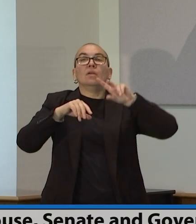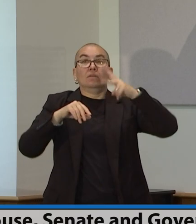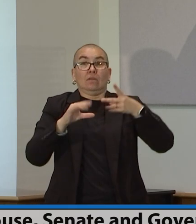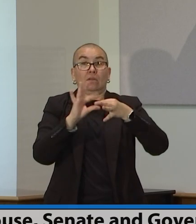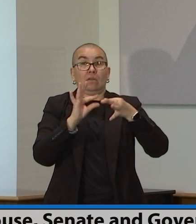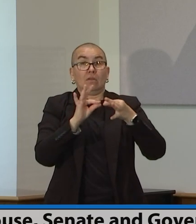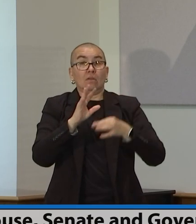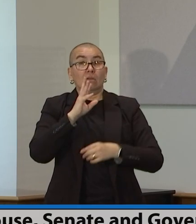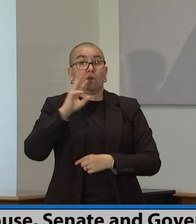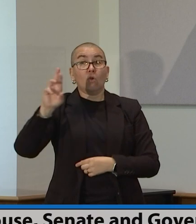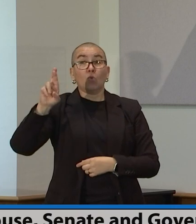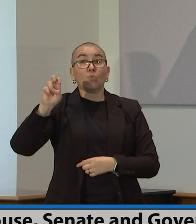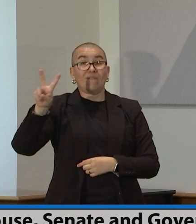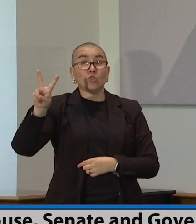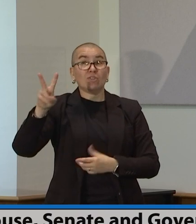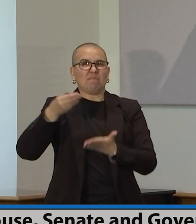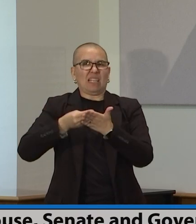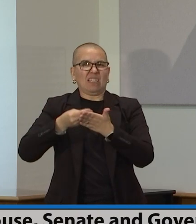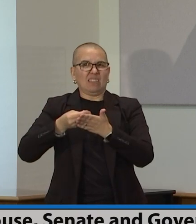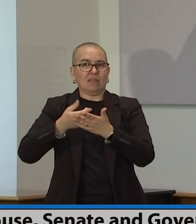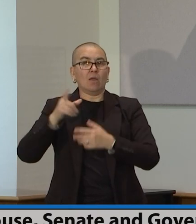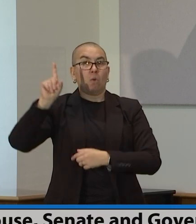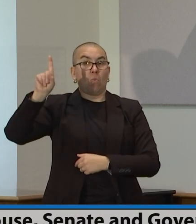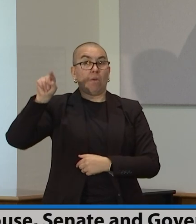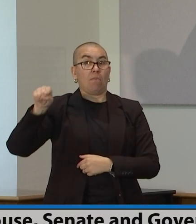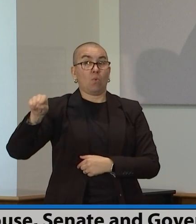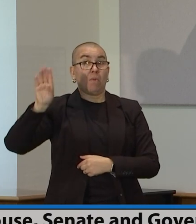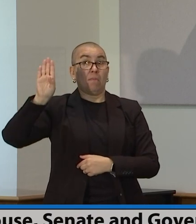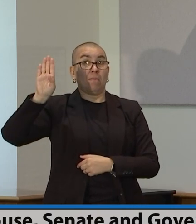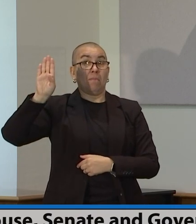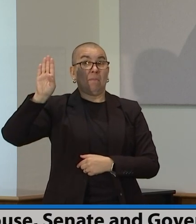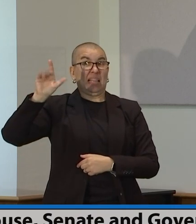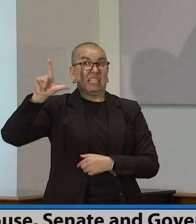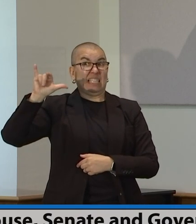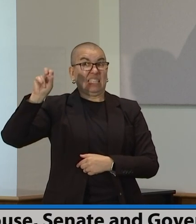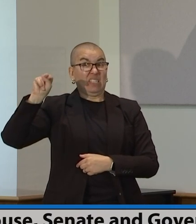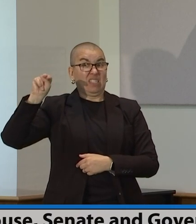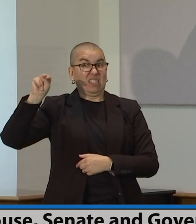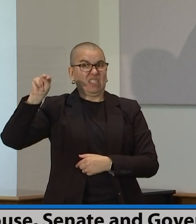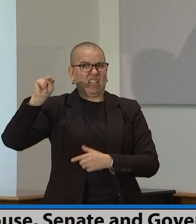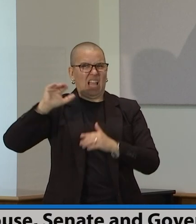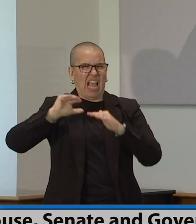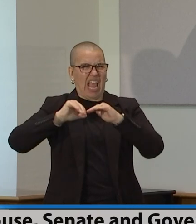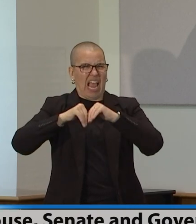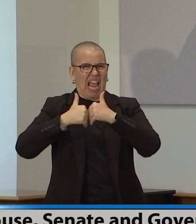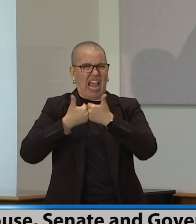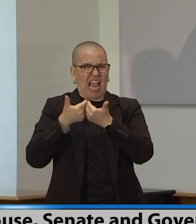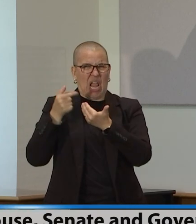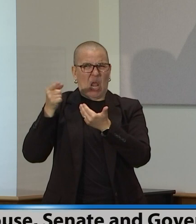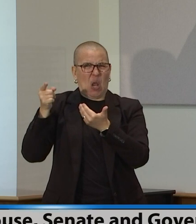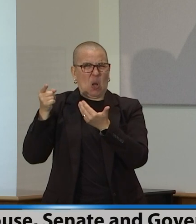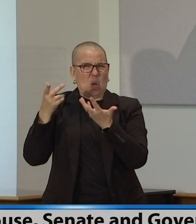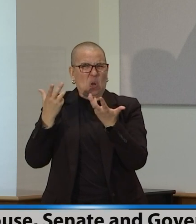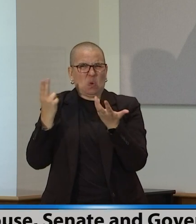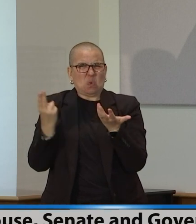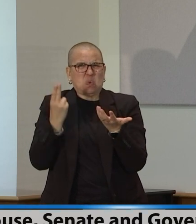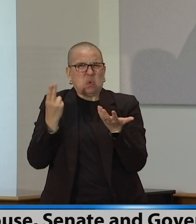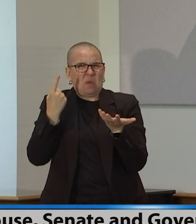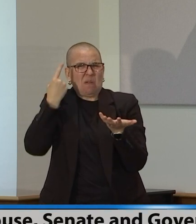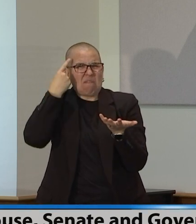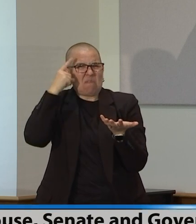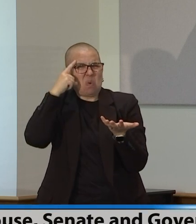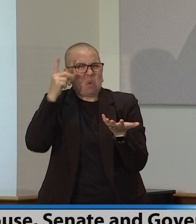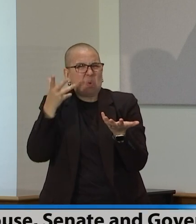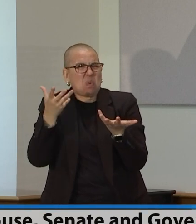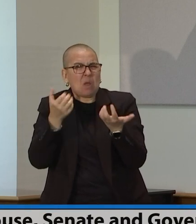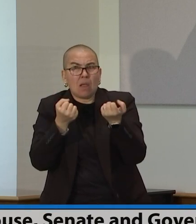billion dollars. I don't know why. and, and, and will that be, how, how is that used? Will that just be used to balance the budget? Is it flexible